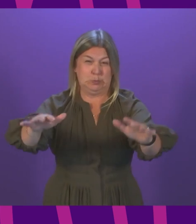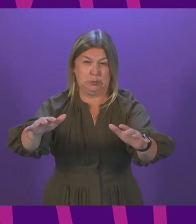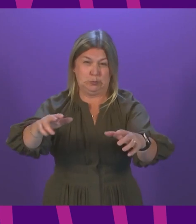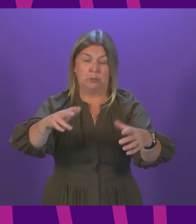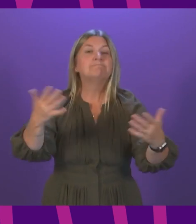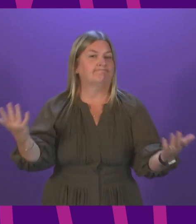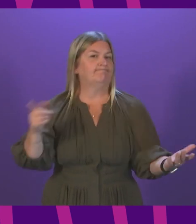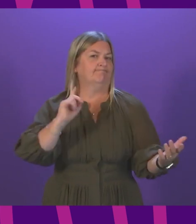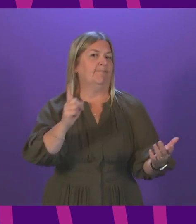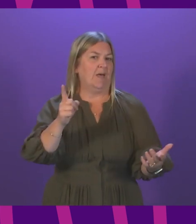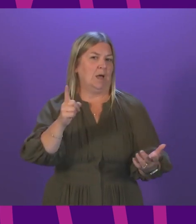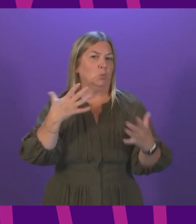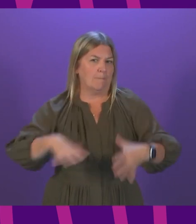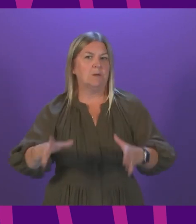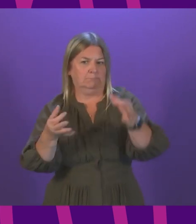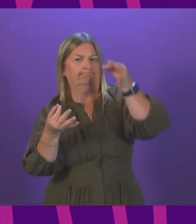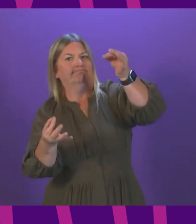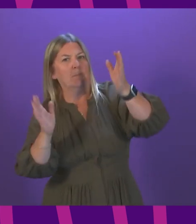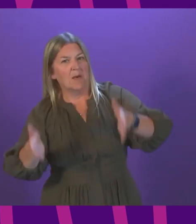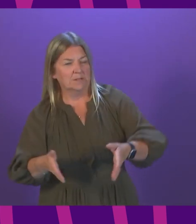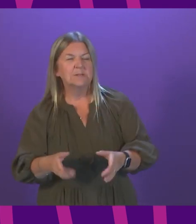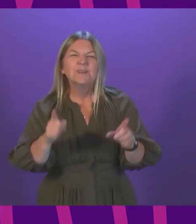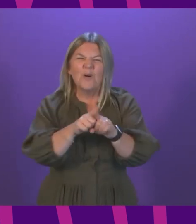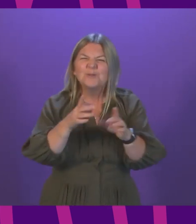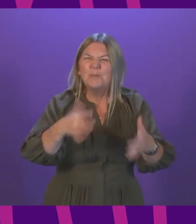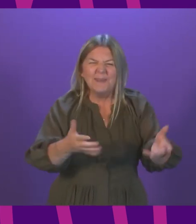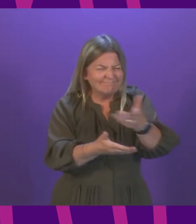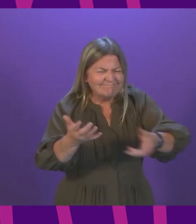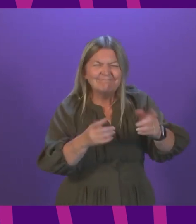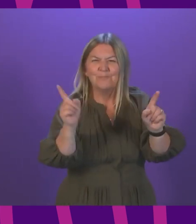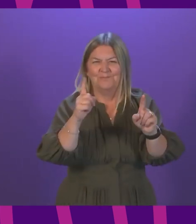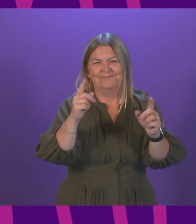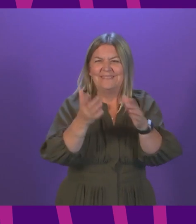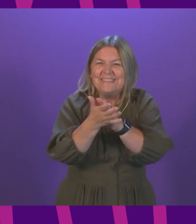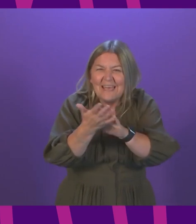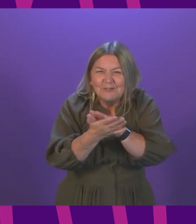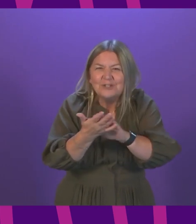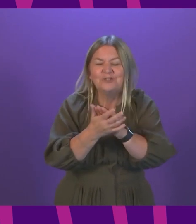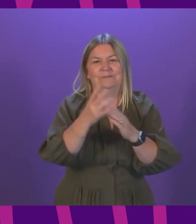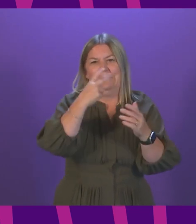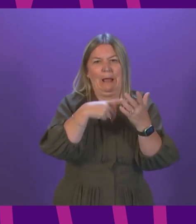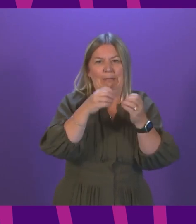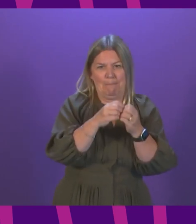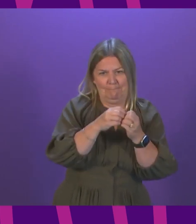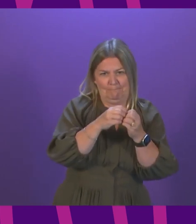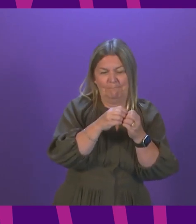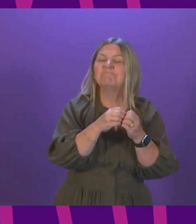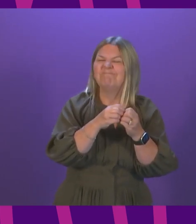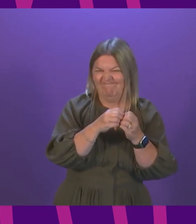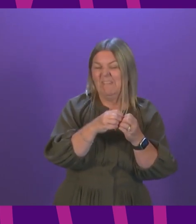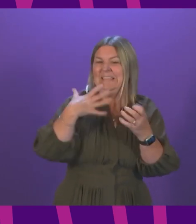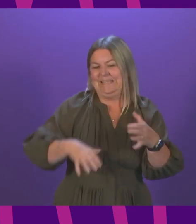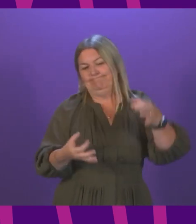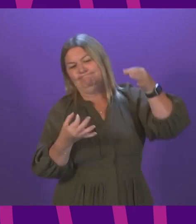recent days to finalise the definition of nightclub and similar settings. I can confirm that our intention is that certification will be